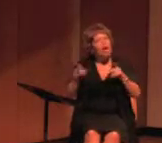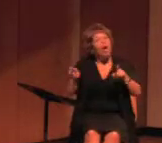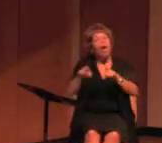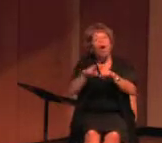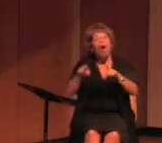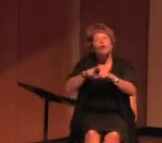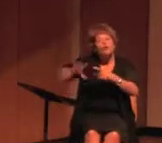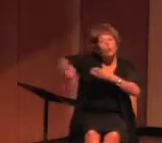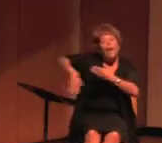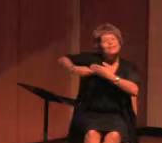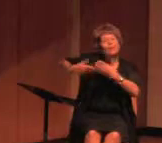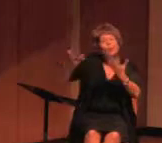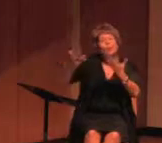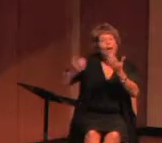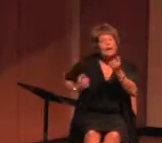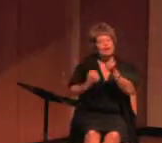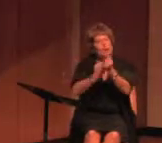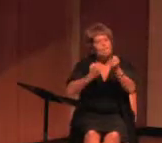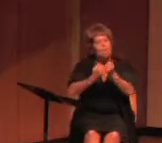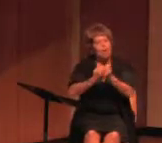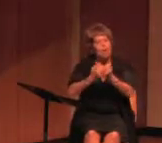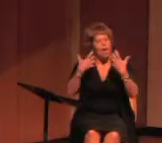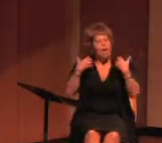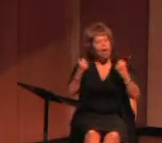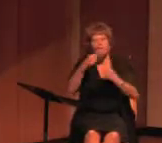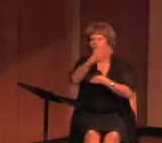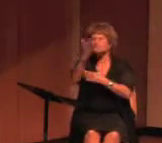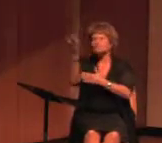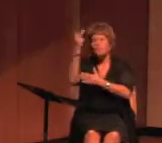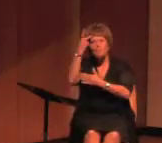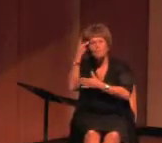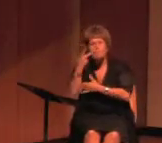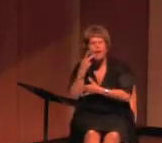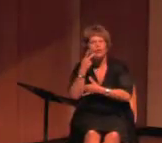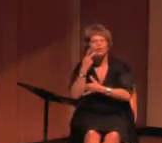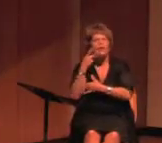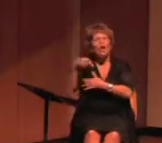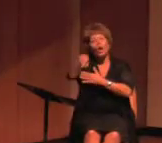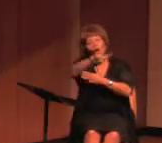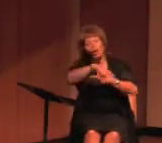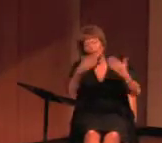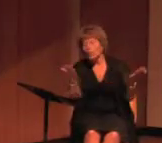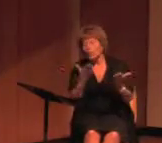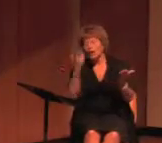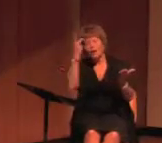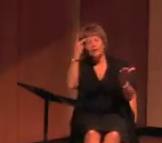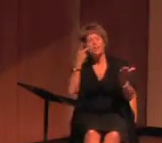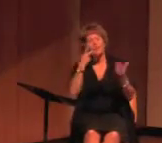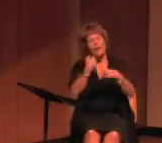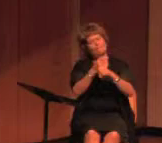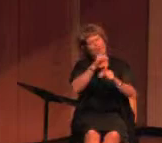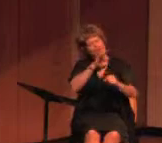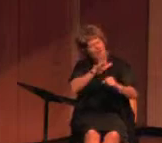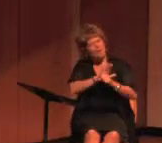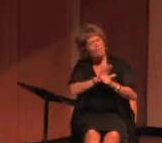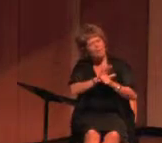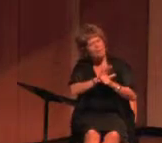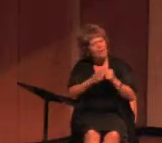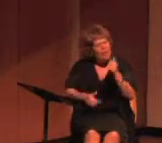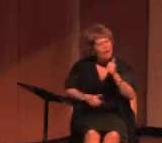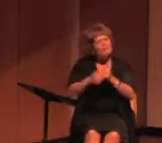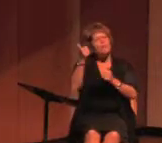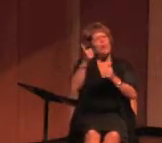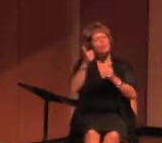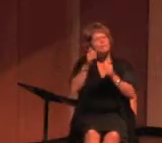given the support, the confidence of your parents. You are here because your parents made a commitment. Probably the most